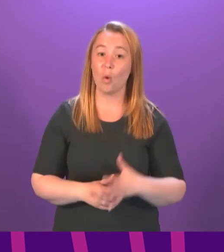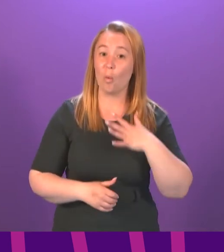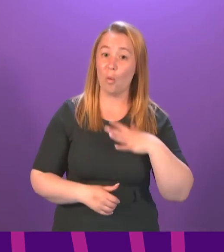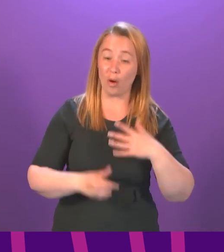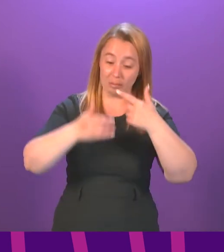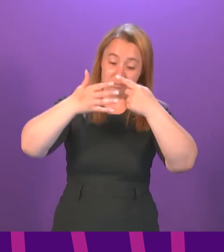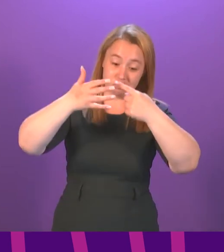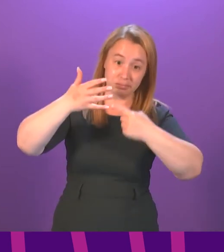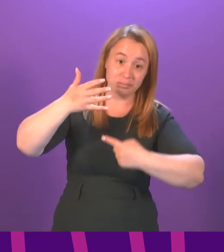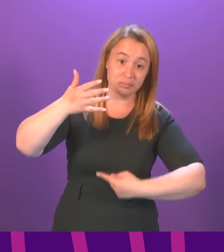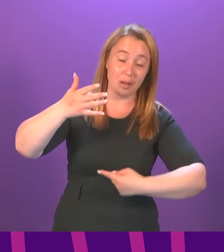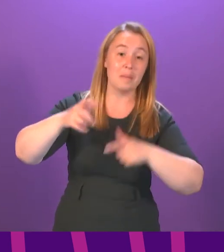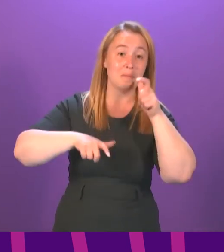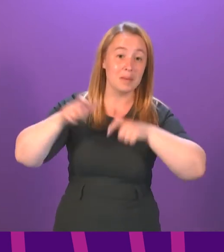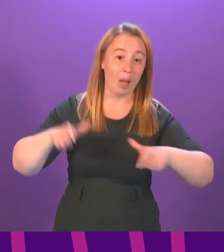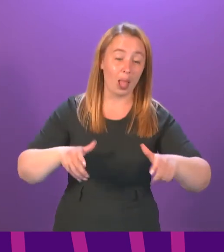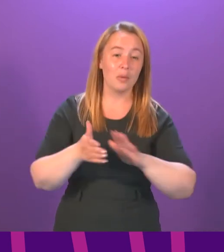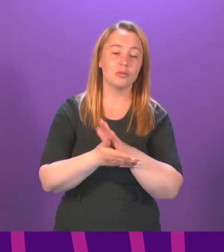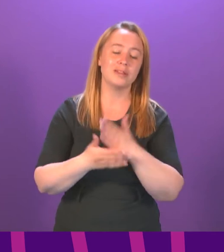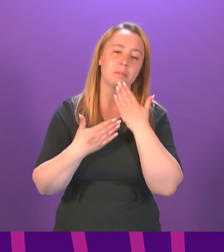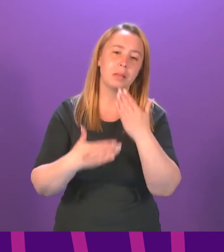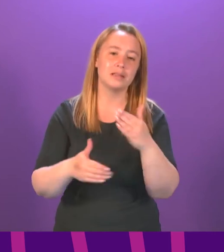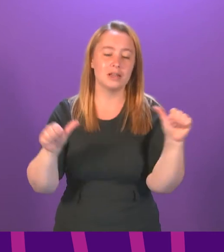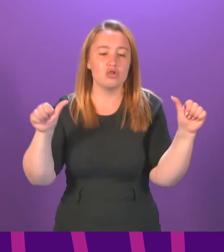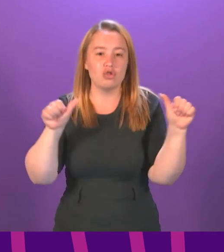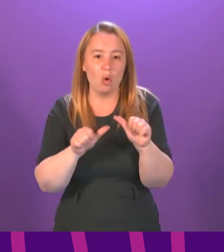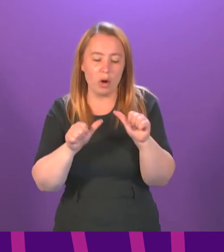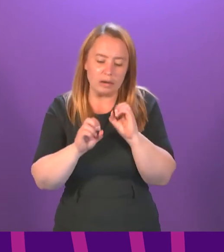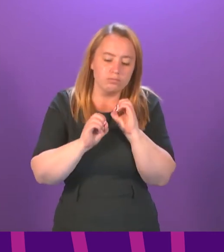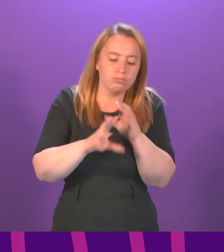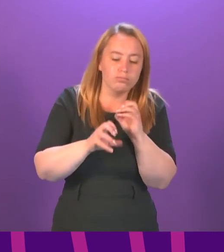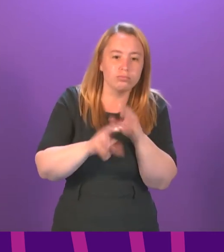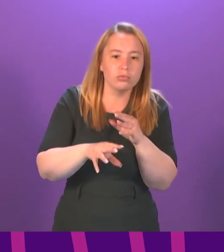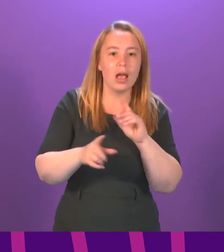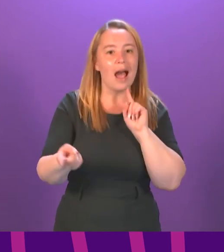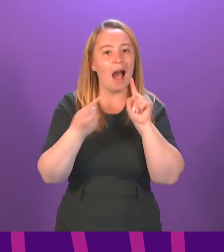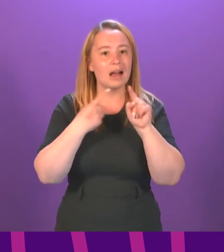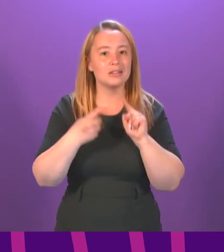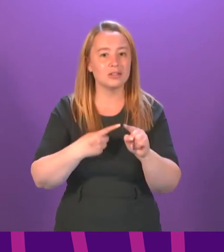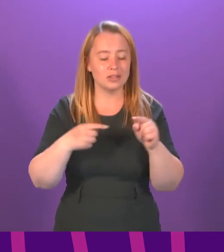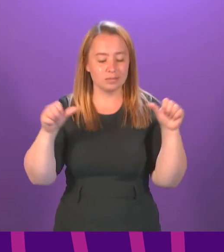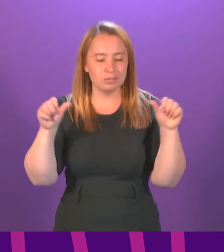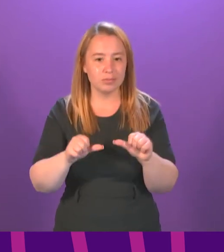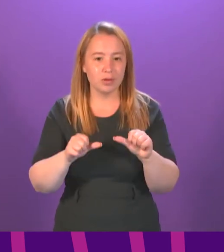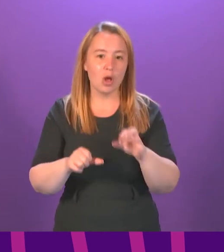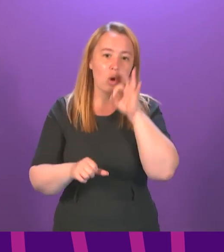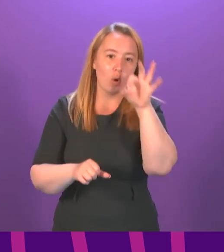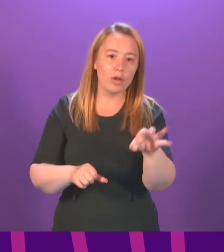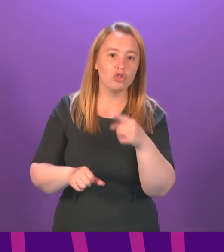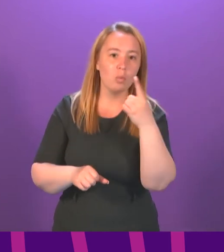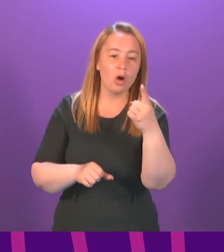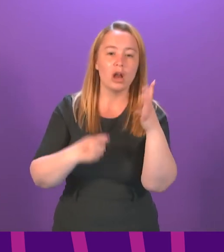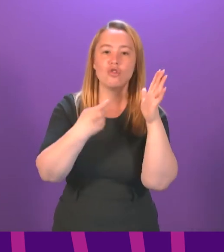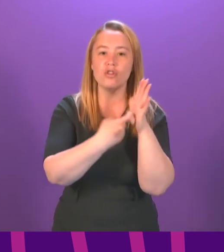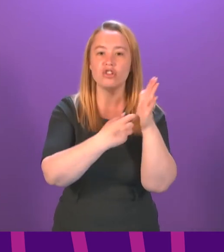possible, I would prefer short and succinct questions and answers to match. And I call for question number one, Rachel